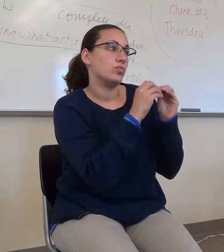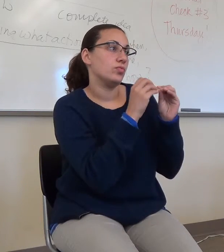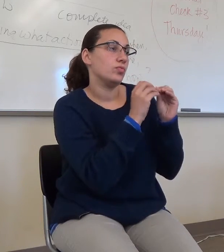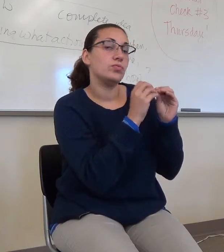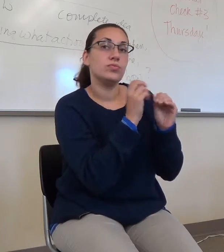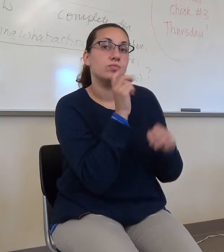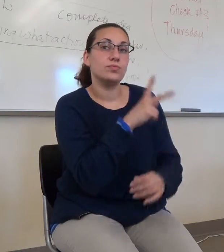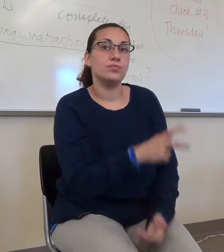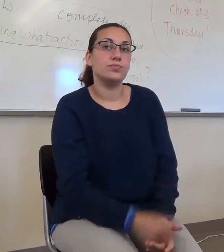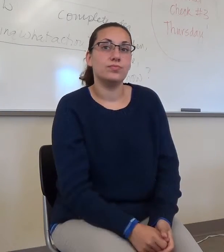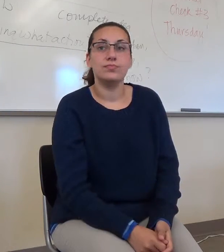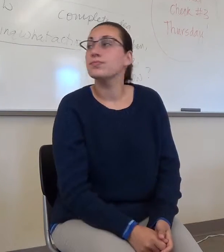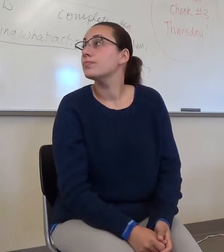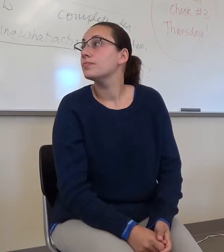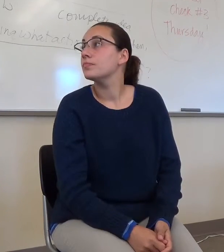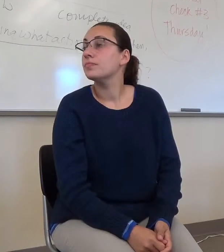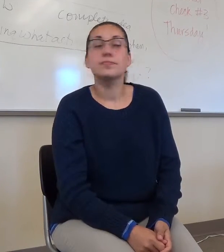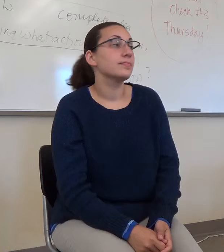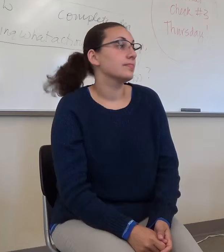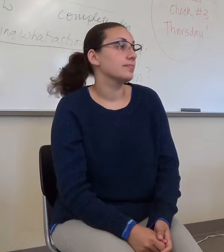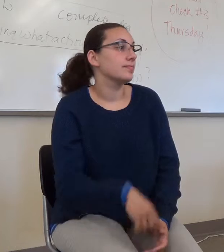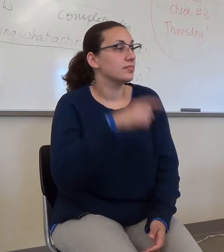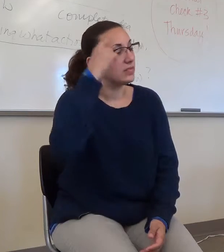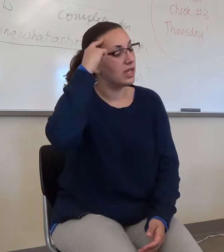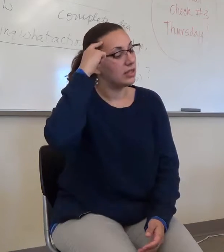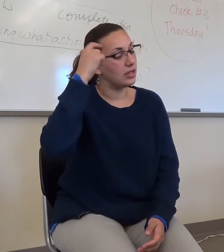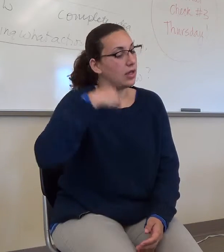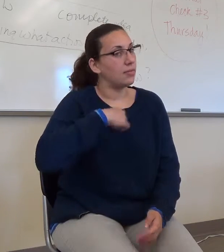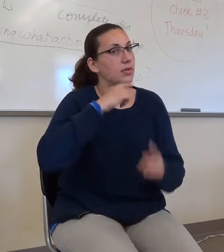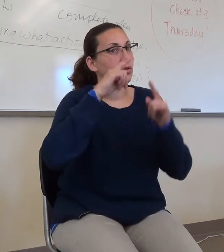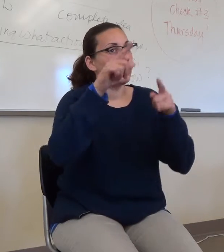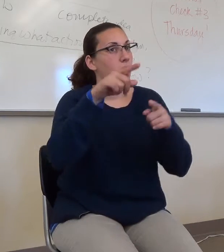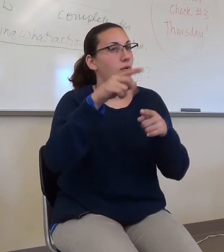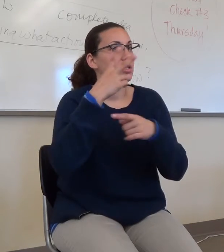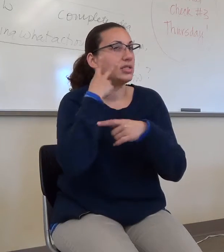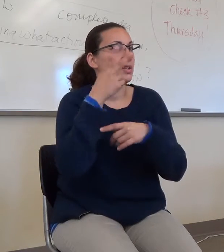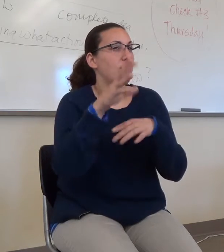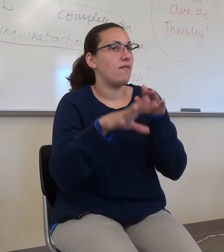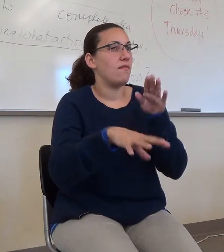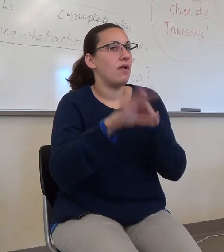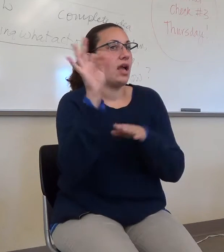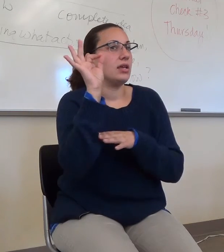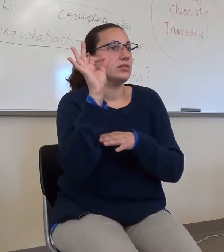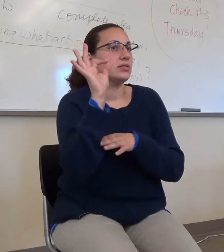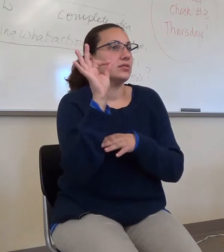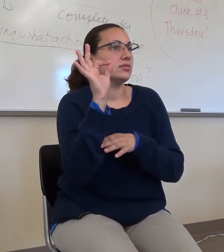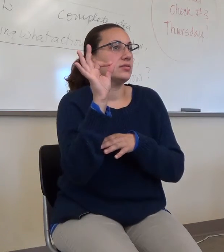And I think I'll run over and see if I can find your